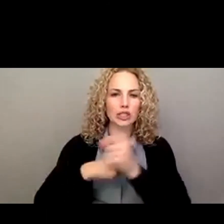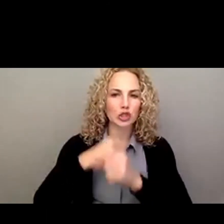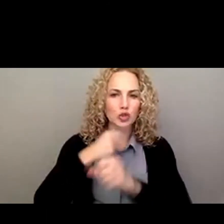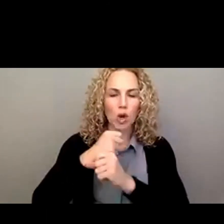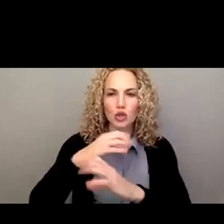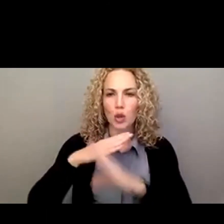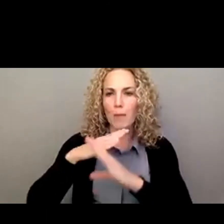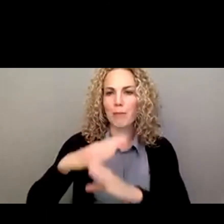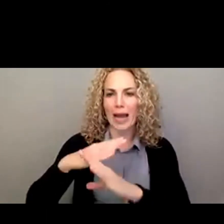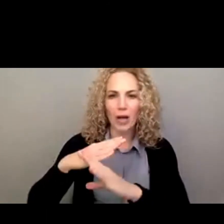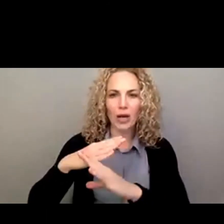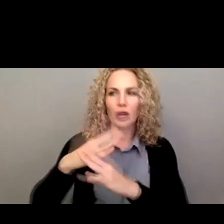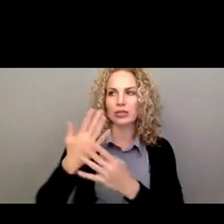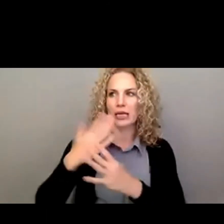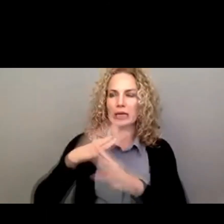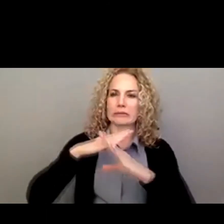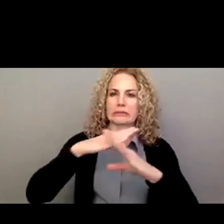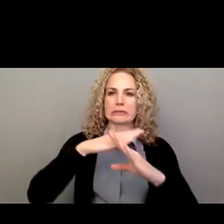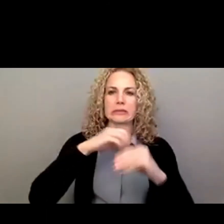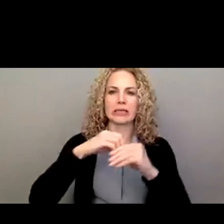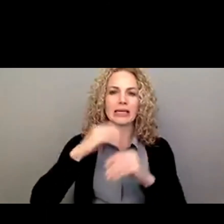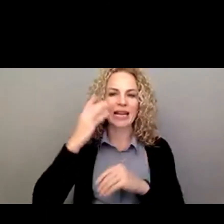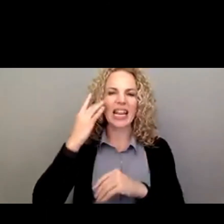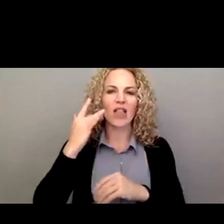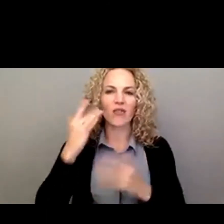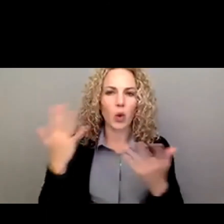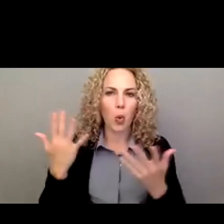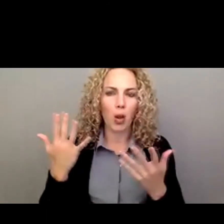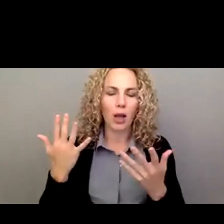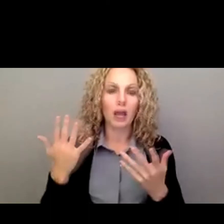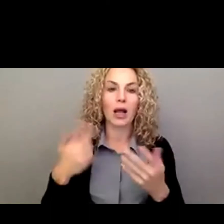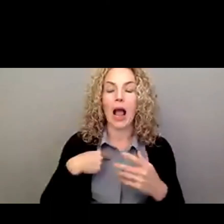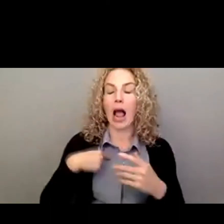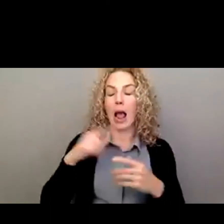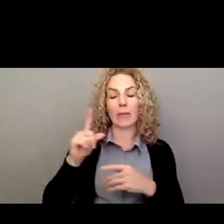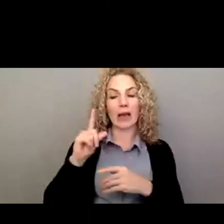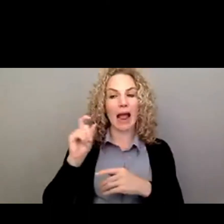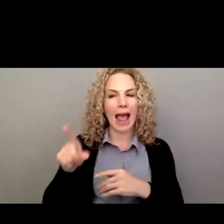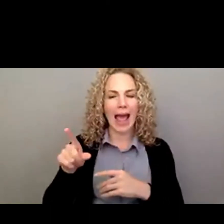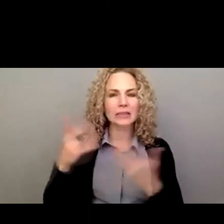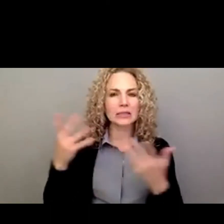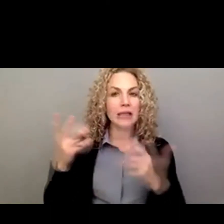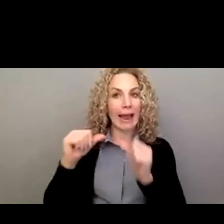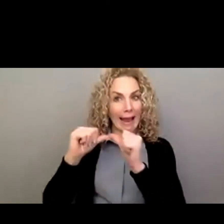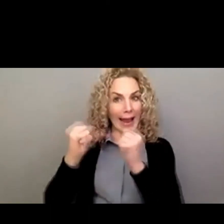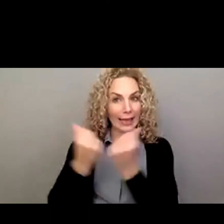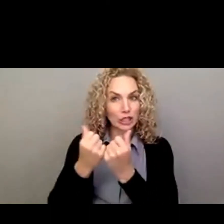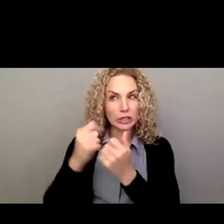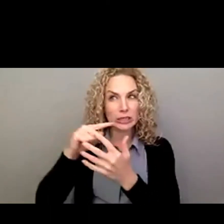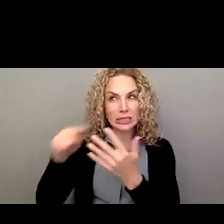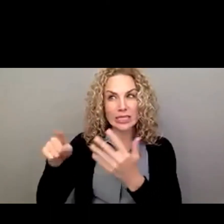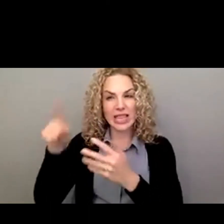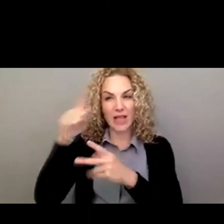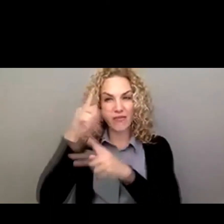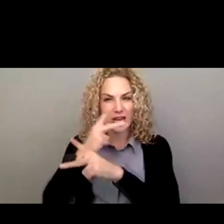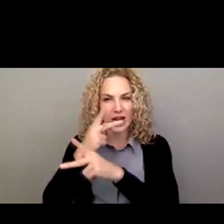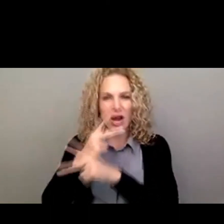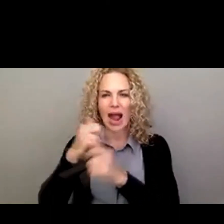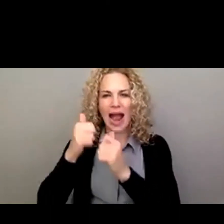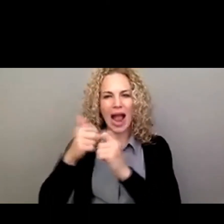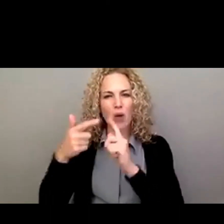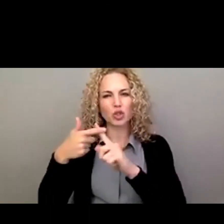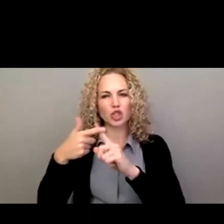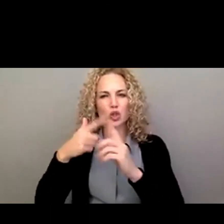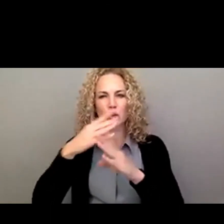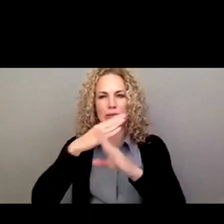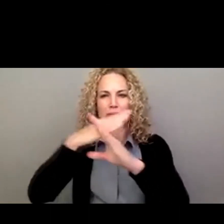that are getting in the way in California? And, again, I would start with asking, are there agencies that have figured out ways around these barriers that other